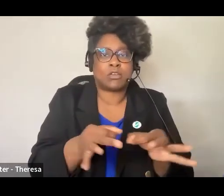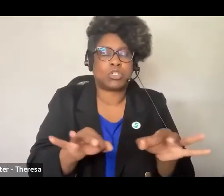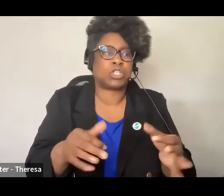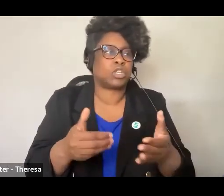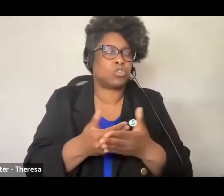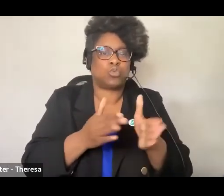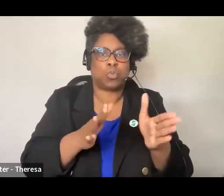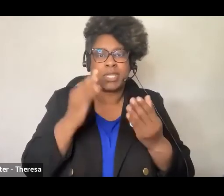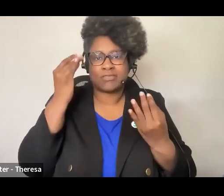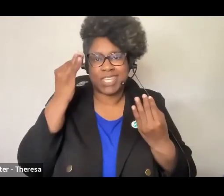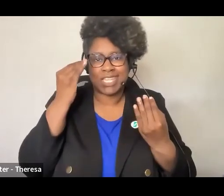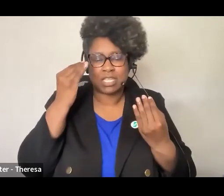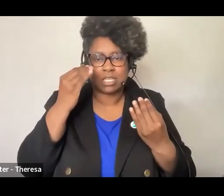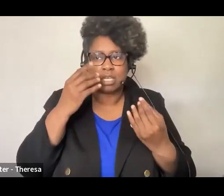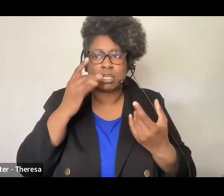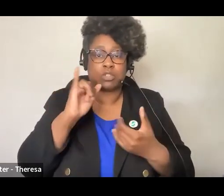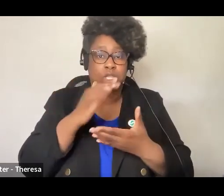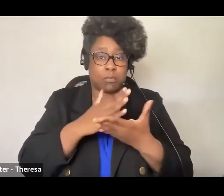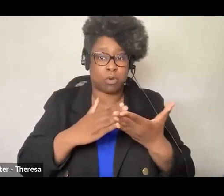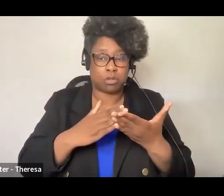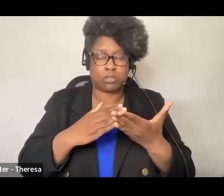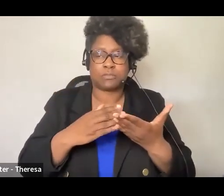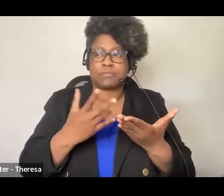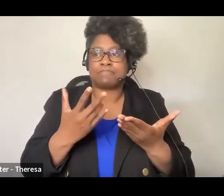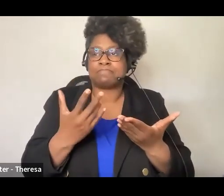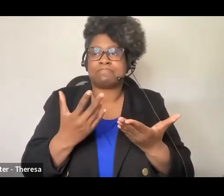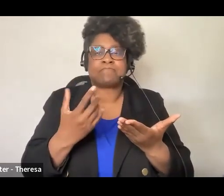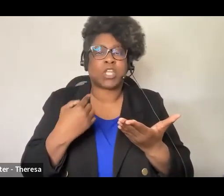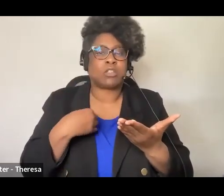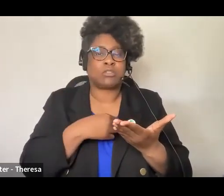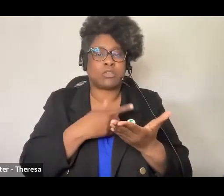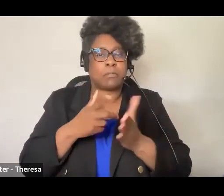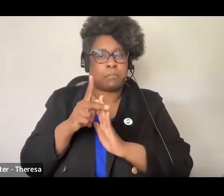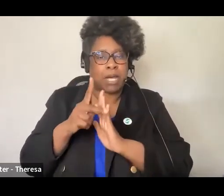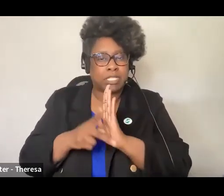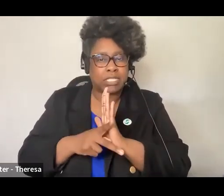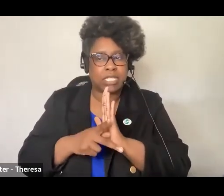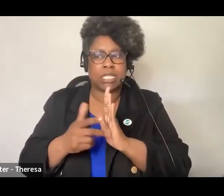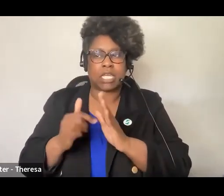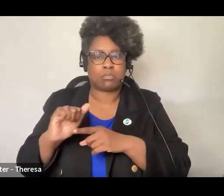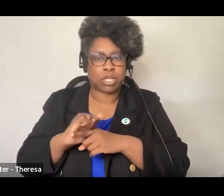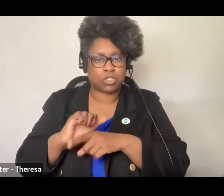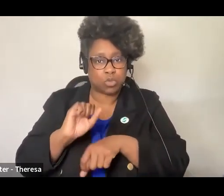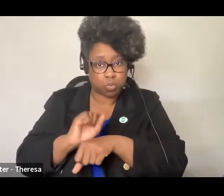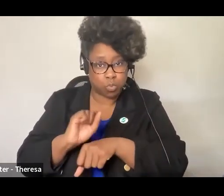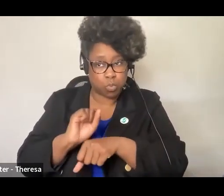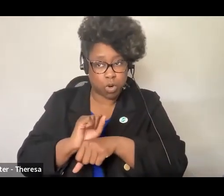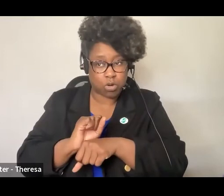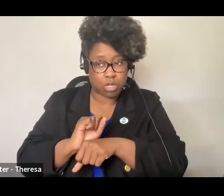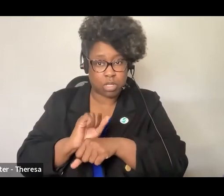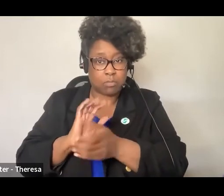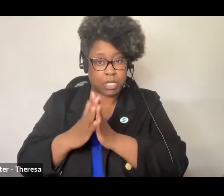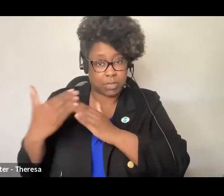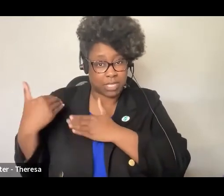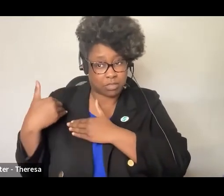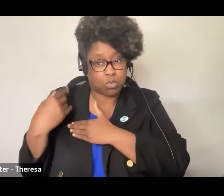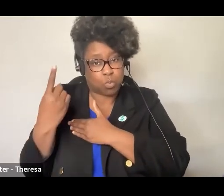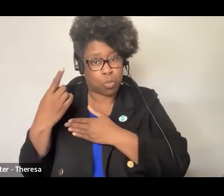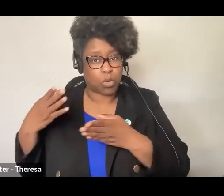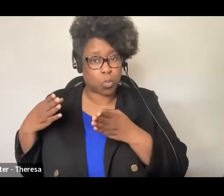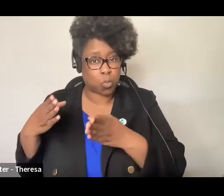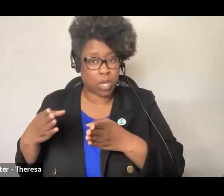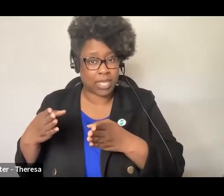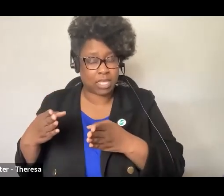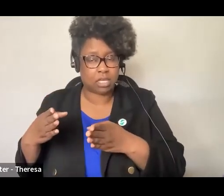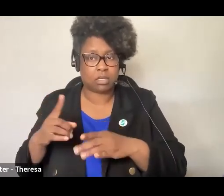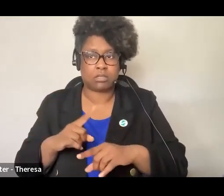that piece of kind of holding ourselves to the policy and practical implications of our work could provide one vehicle, but it is,